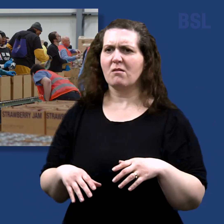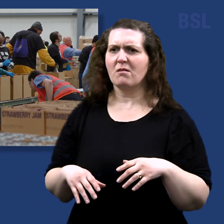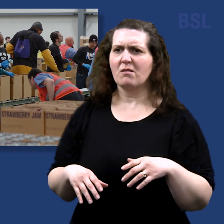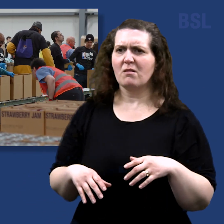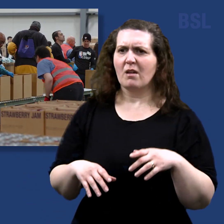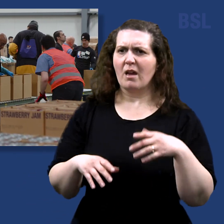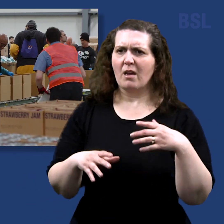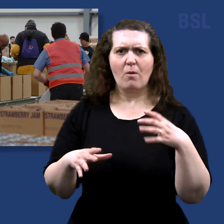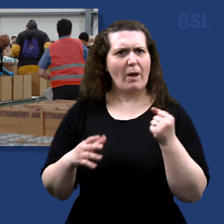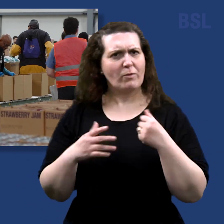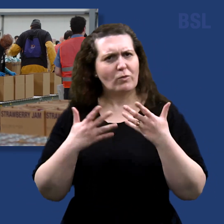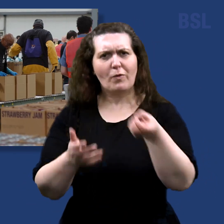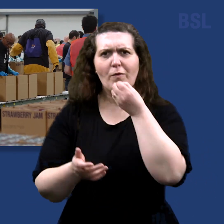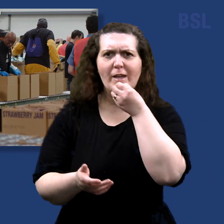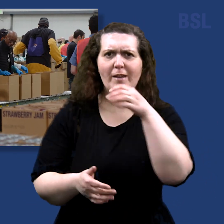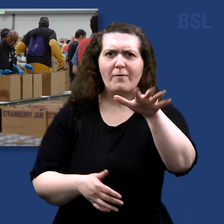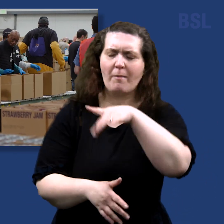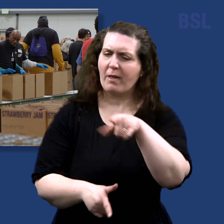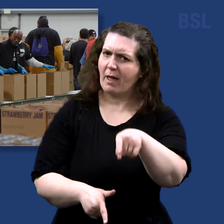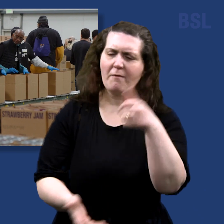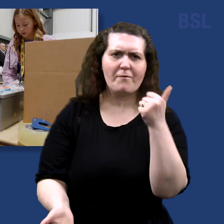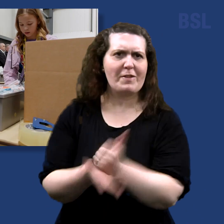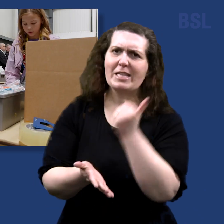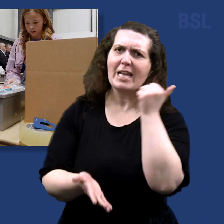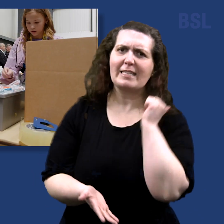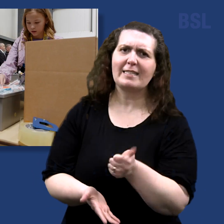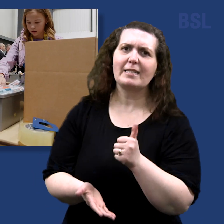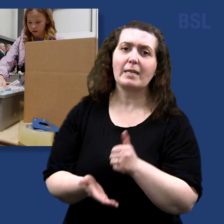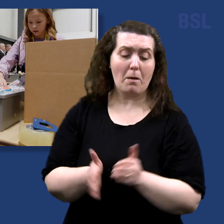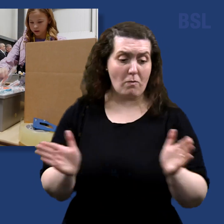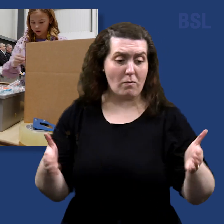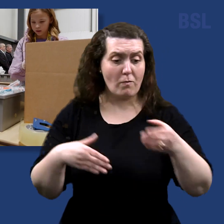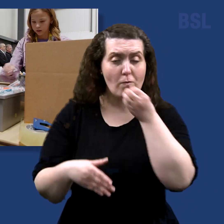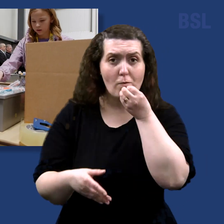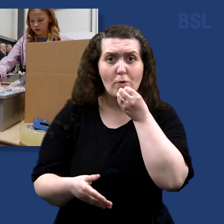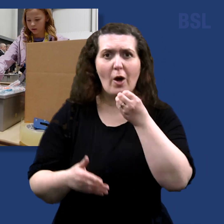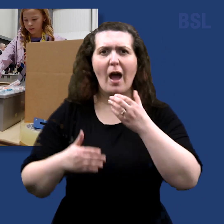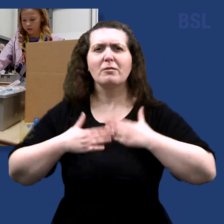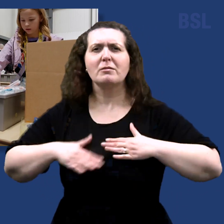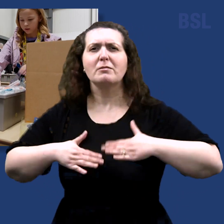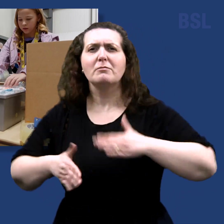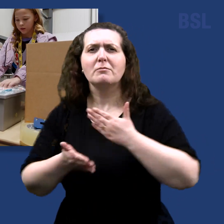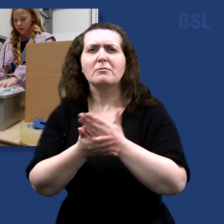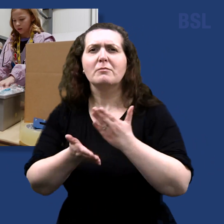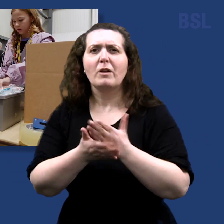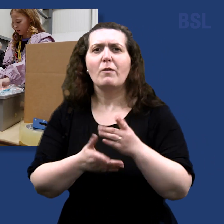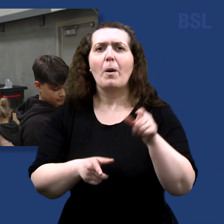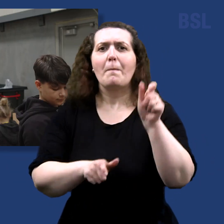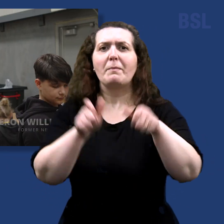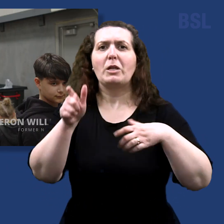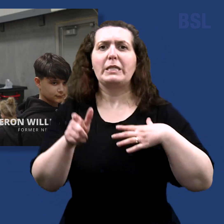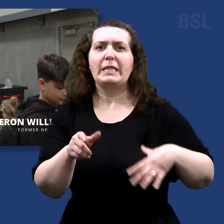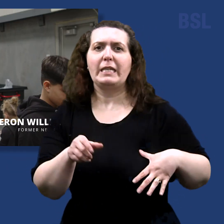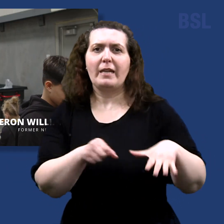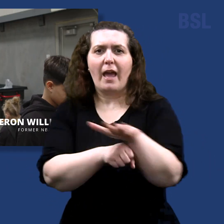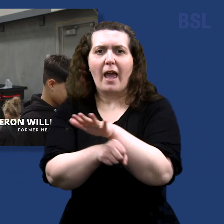They packed food and hygiene kits for those in need in the area. This is important to me because it helps other human beings, you know.